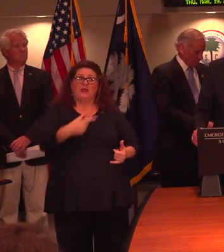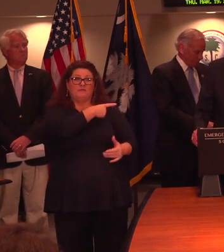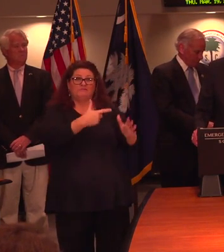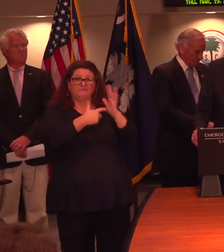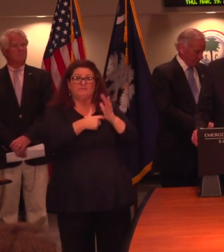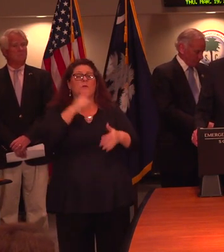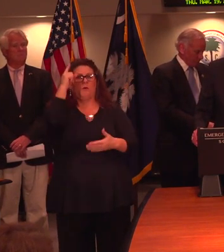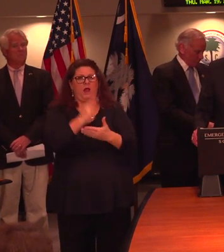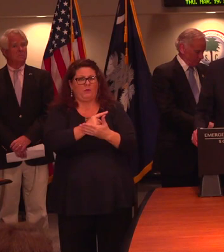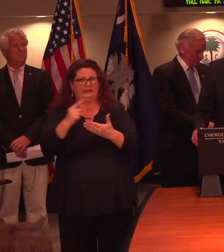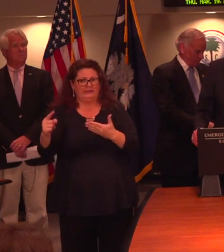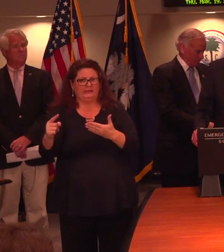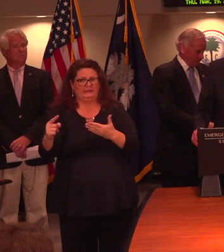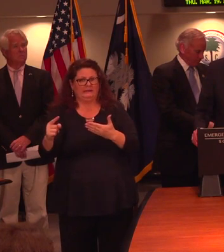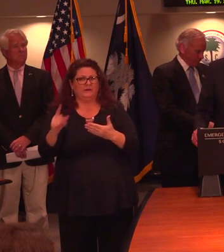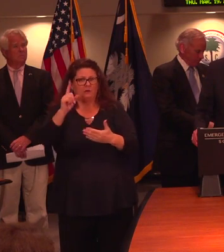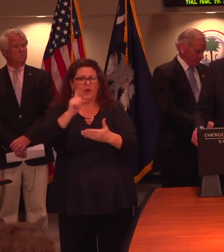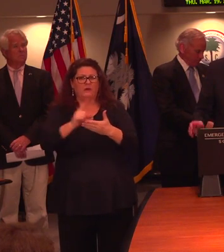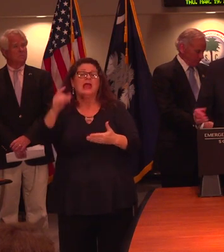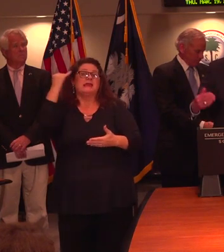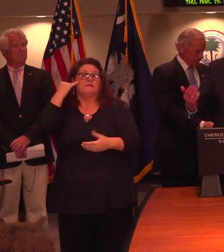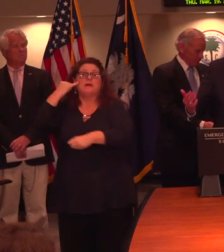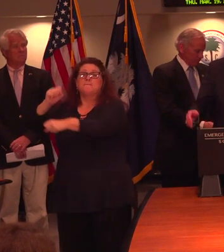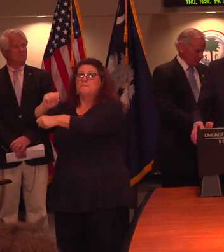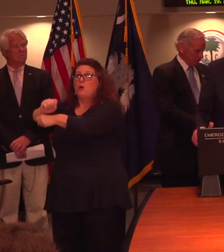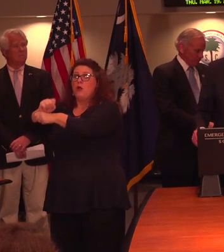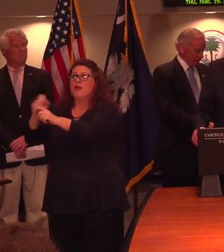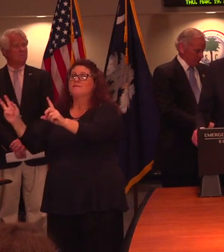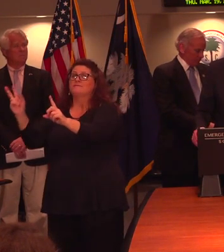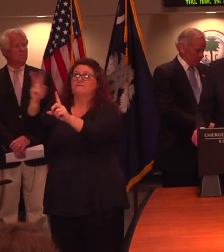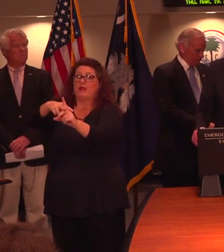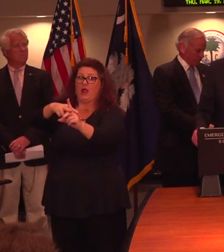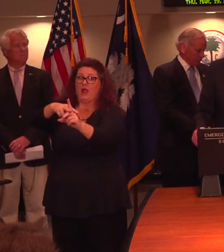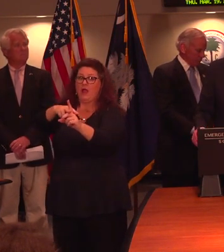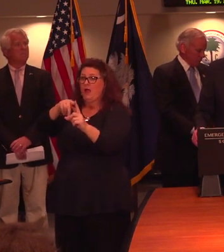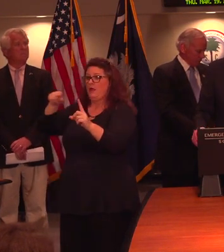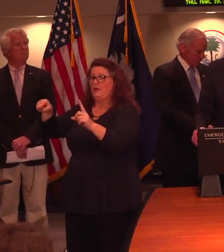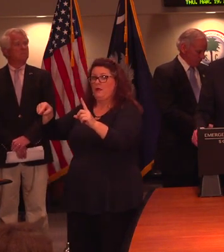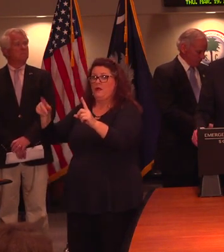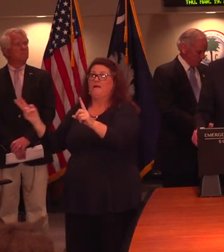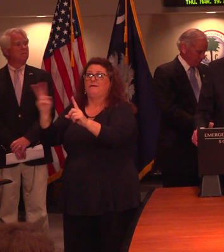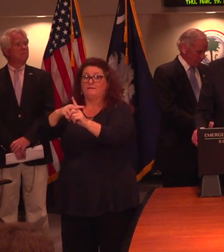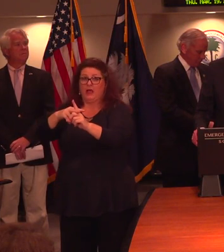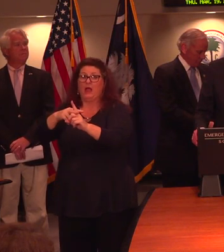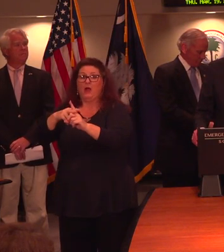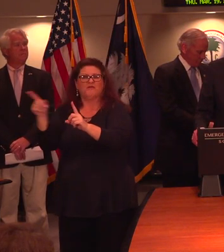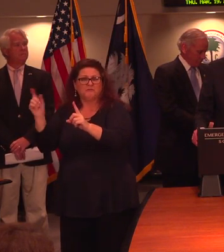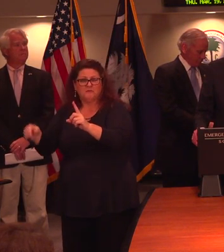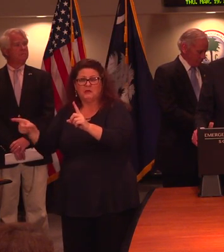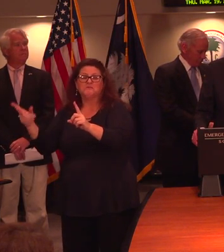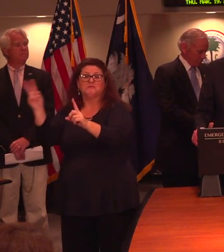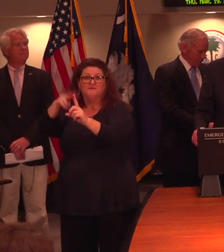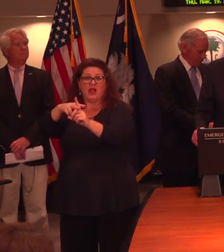one week. If it is an employer-filed claim, which many employers do and can do, it will